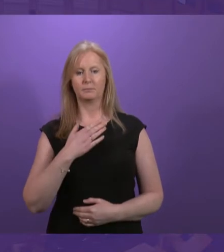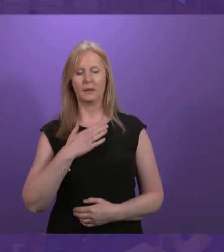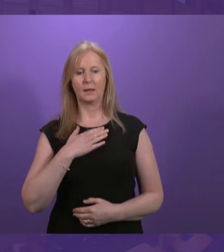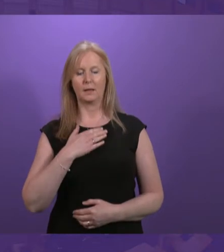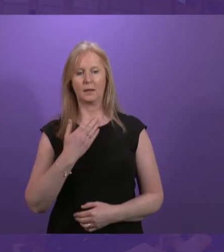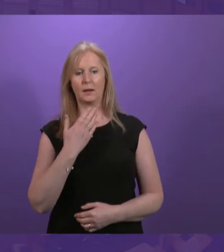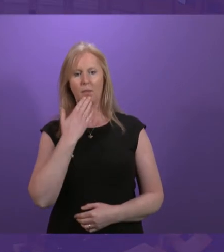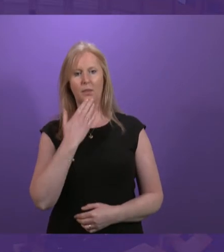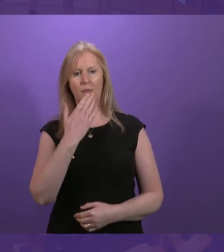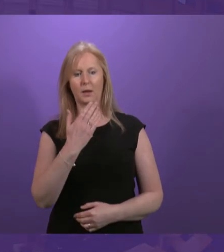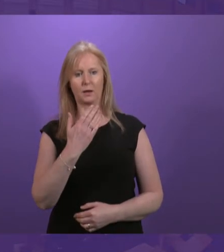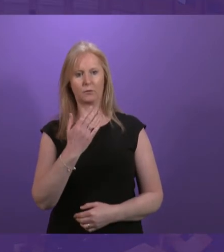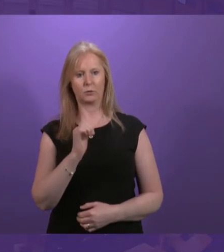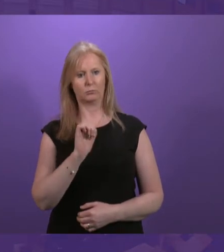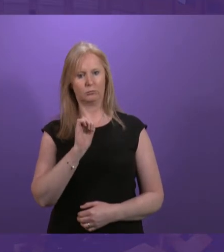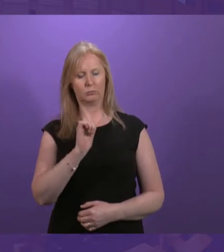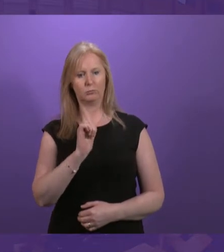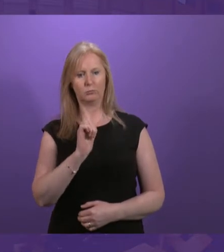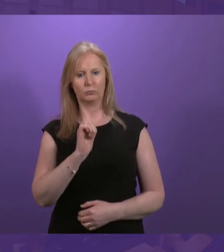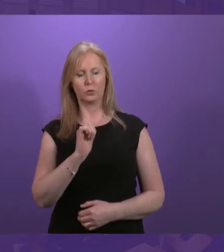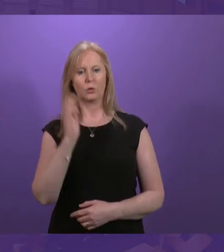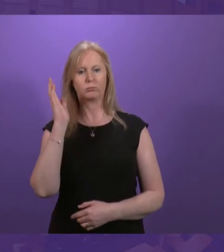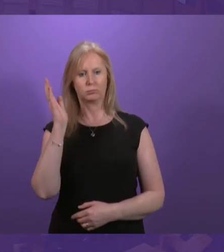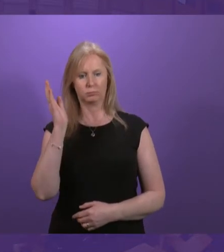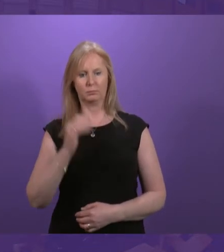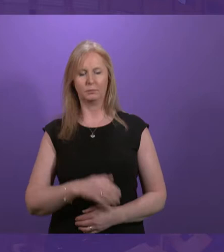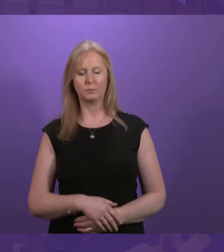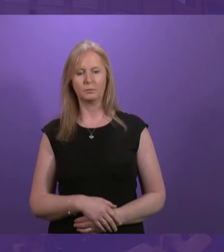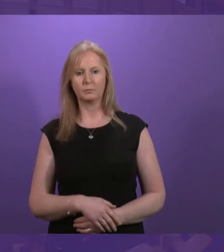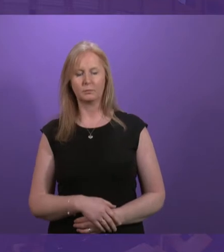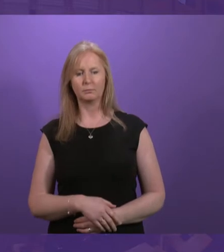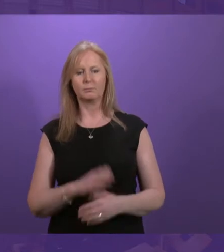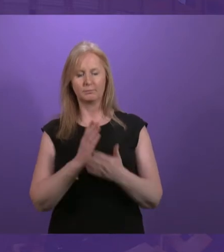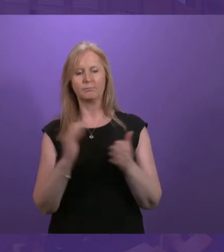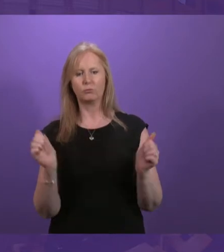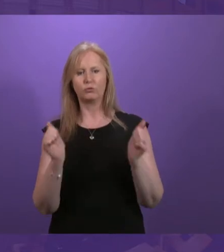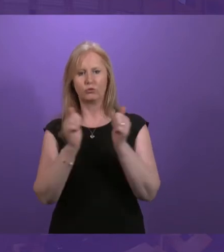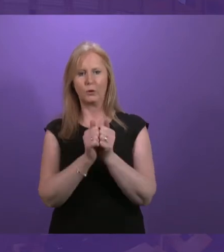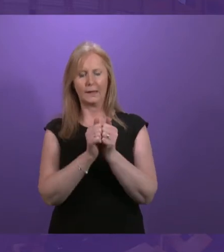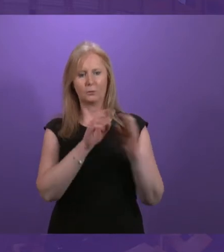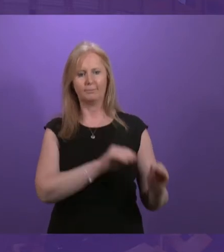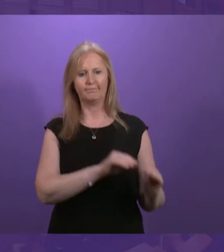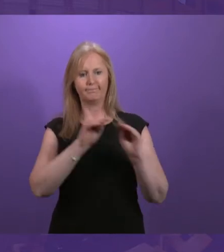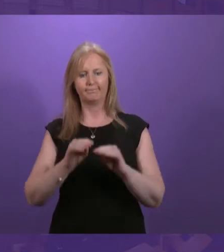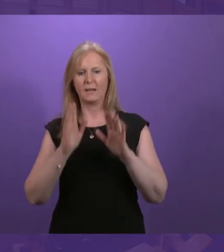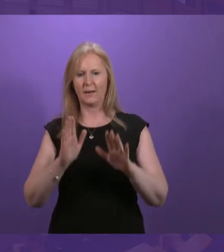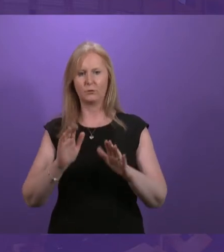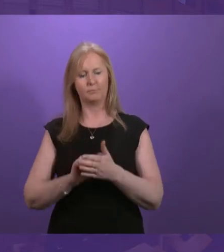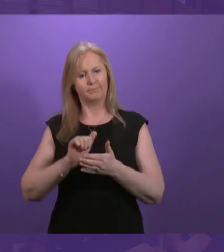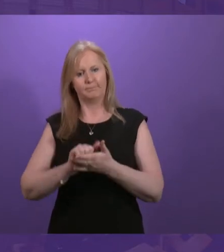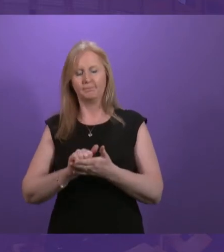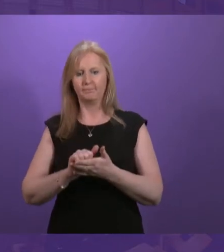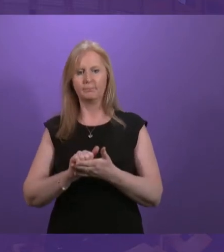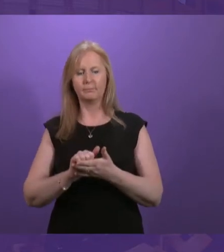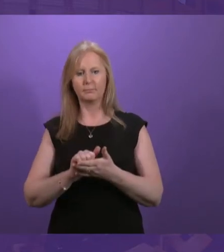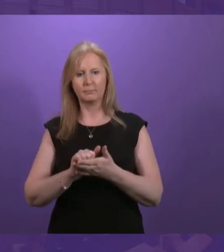Cabinet Secretary for advance state of and site of her statement and I absolutely agree that the transition must be handled properly. This